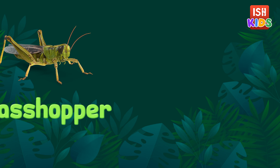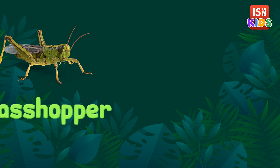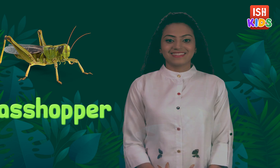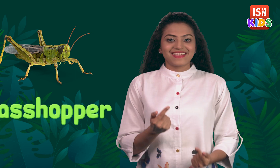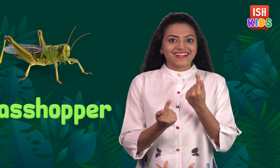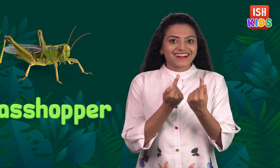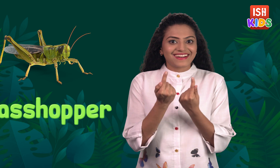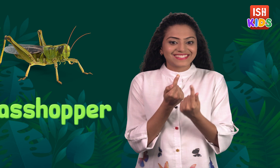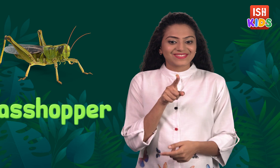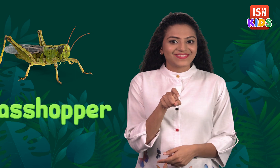Grasshopper